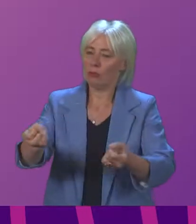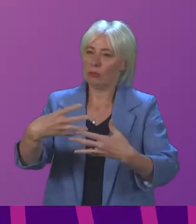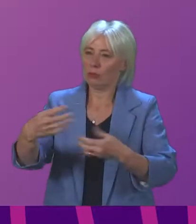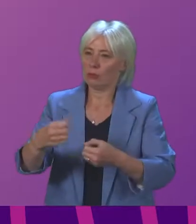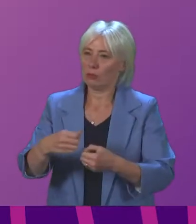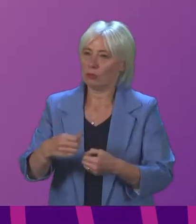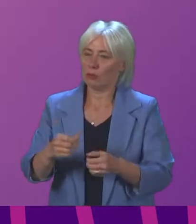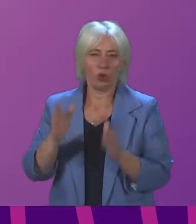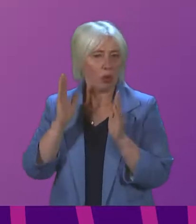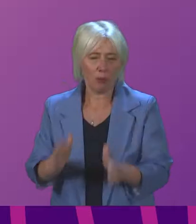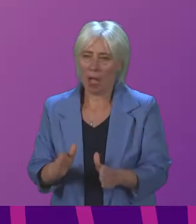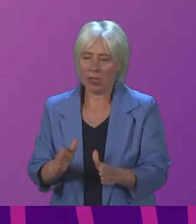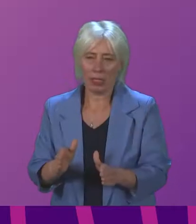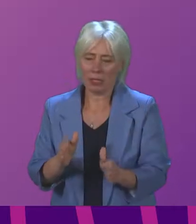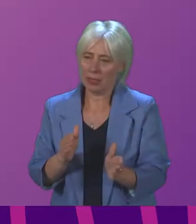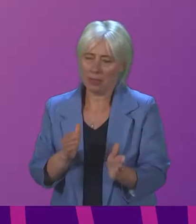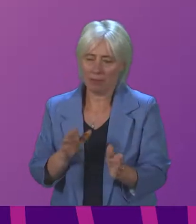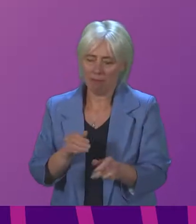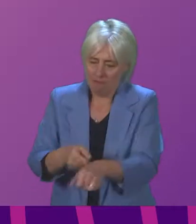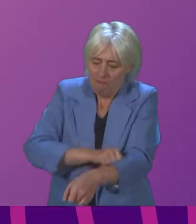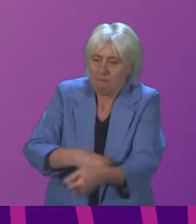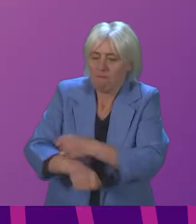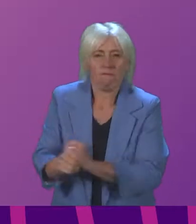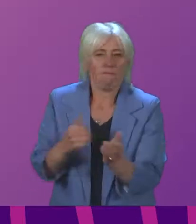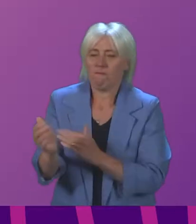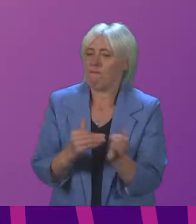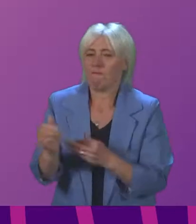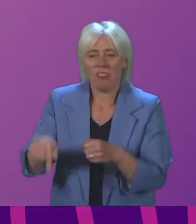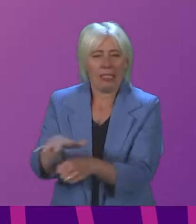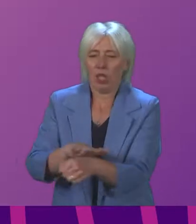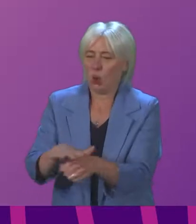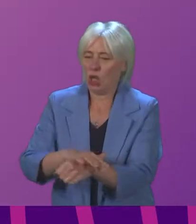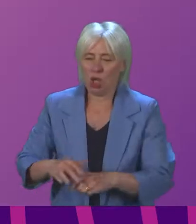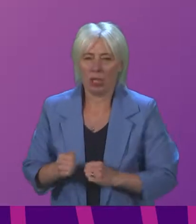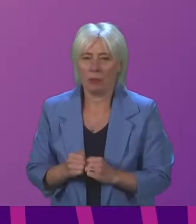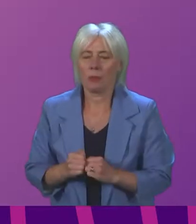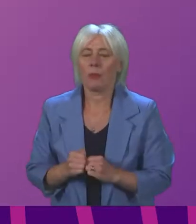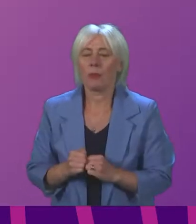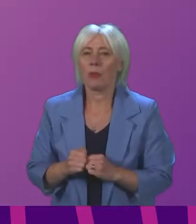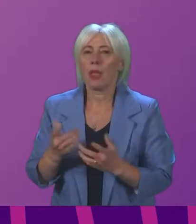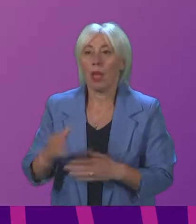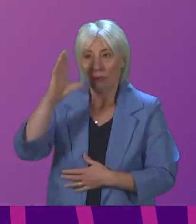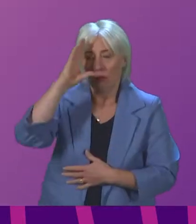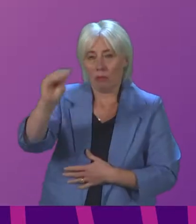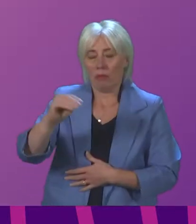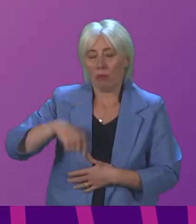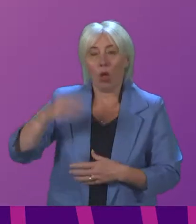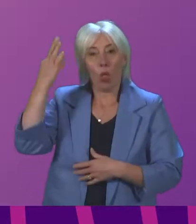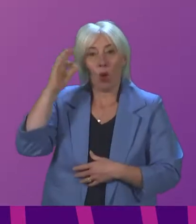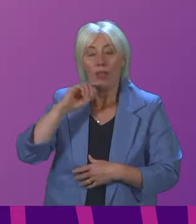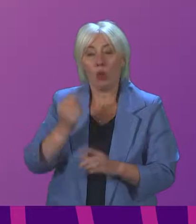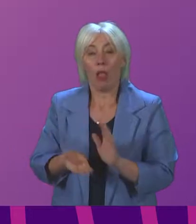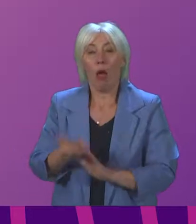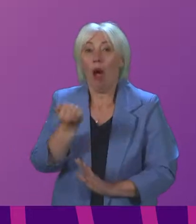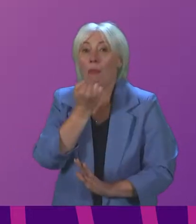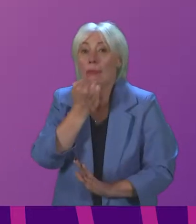must take action to address this situation. Let me conclude by updating that the Committee will be publishing further reports